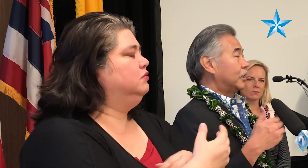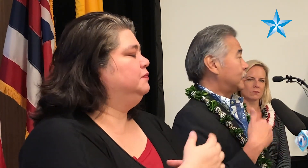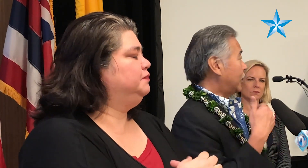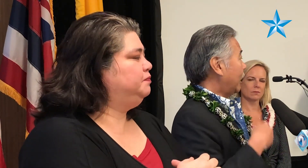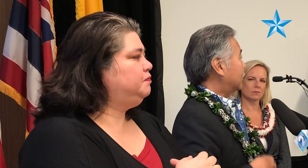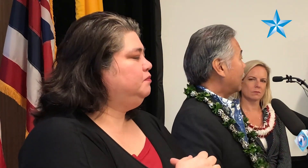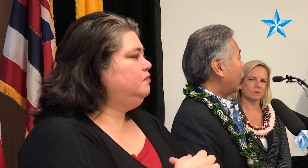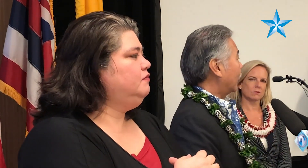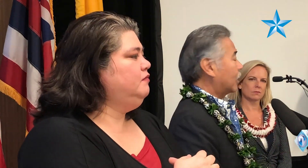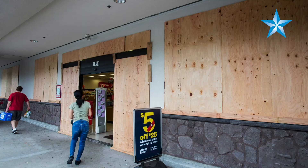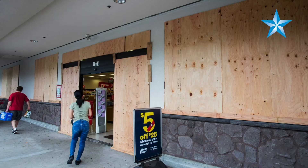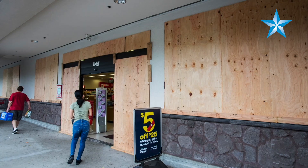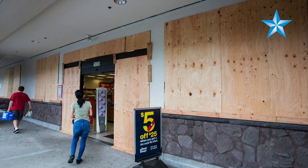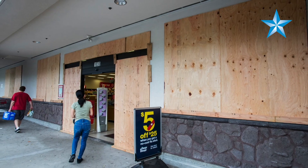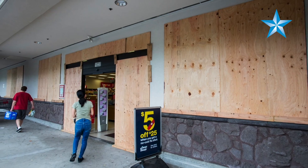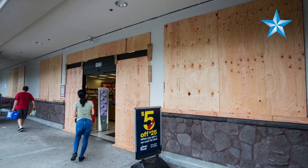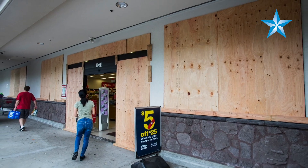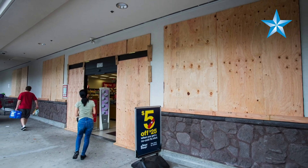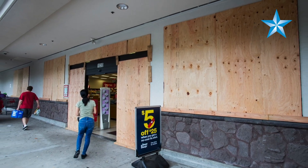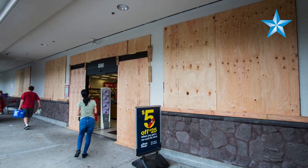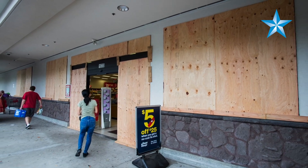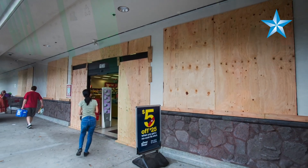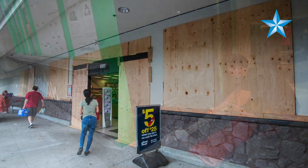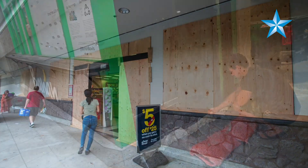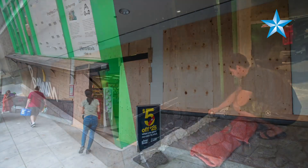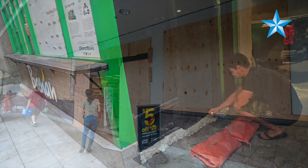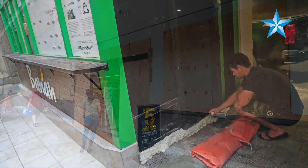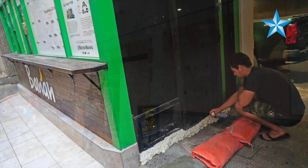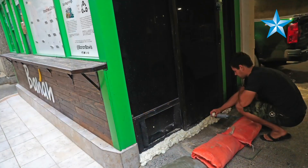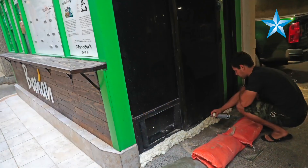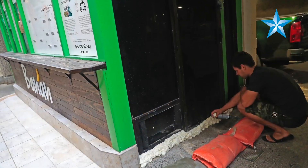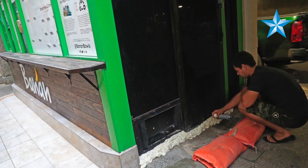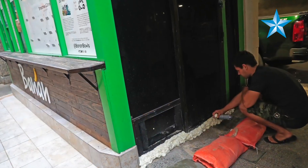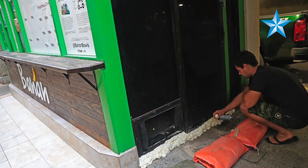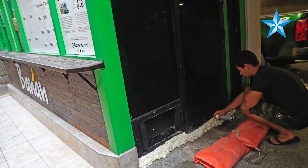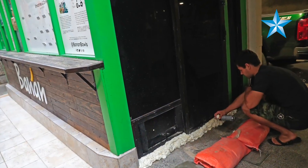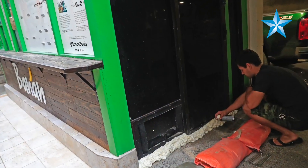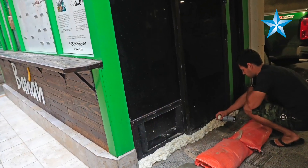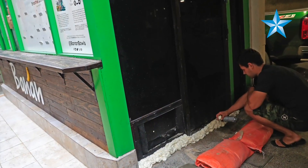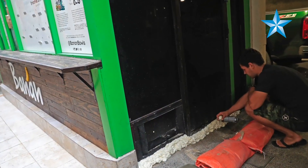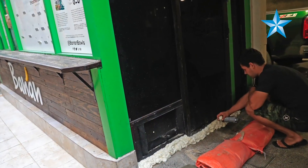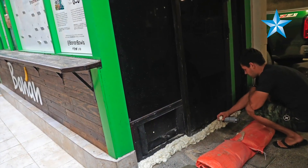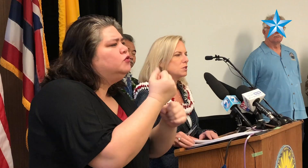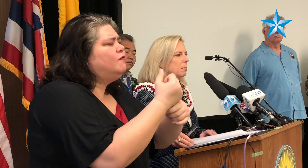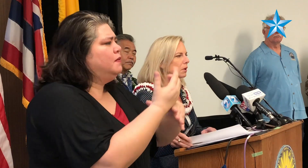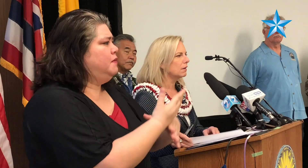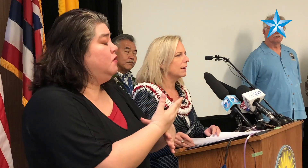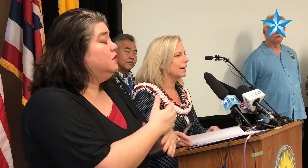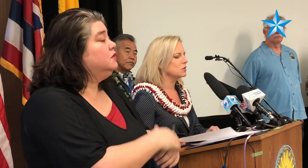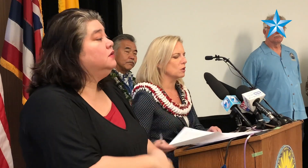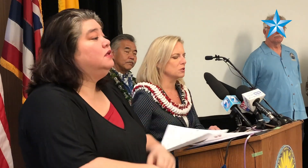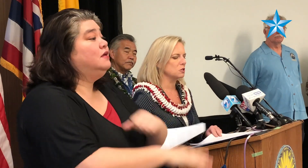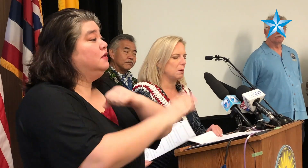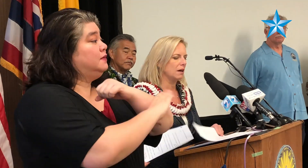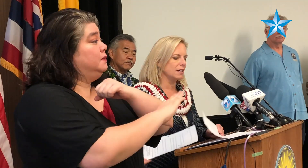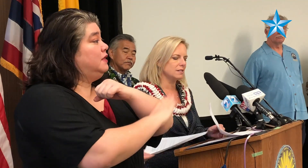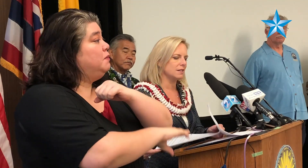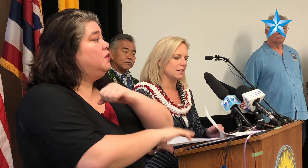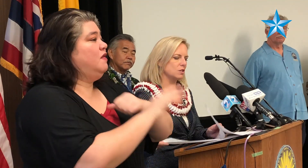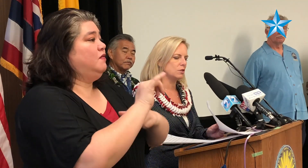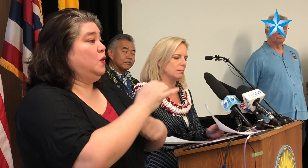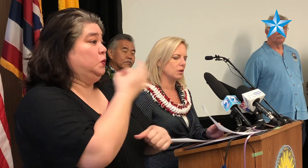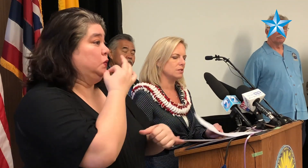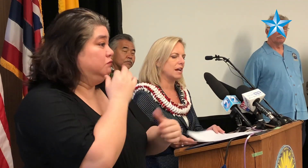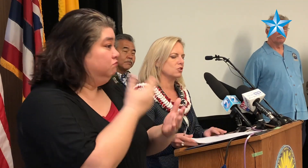because that's our collective commitment and collective responsibility September is almost upon